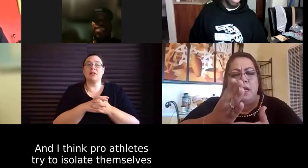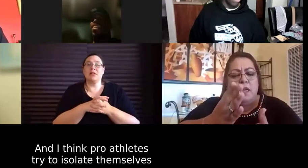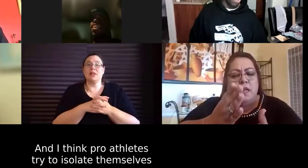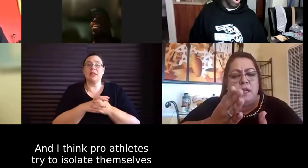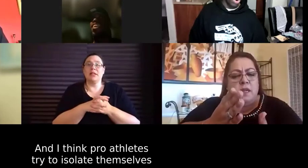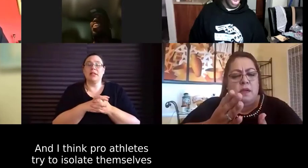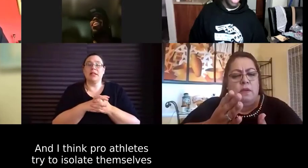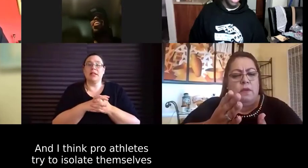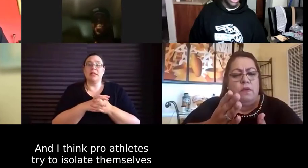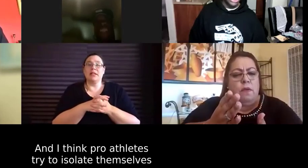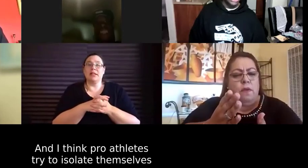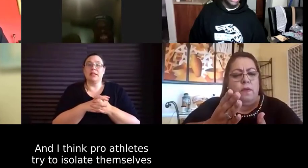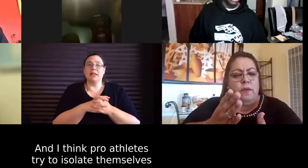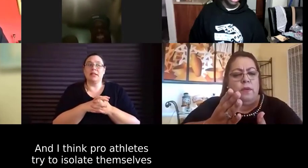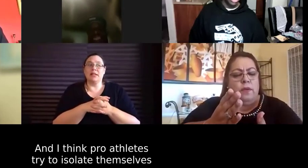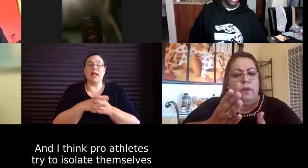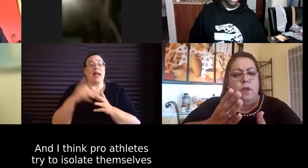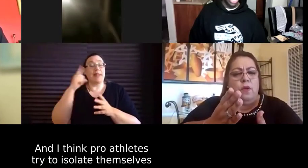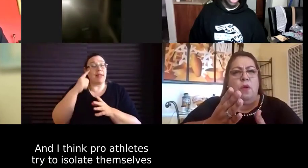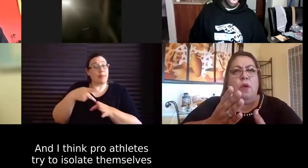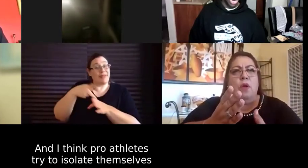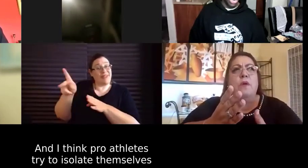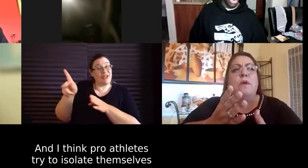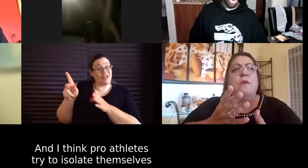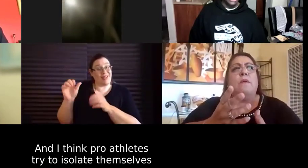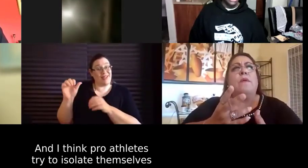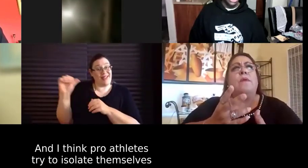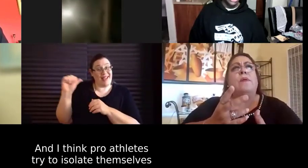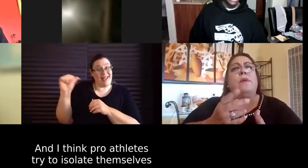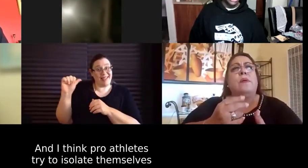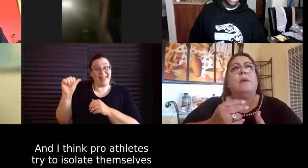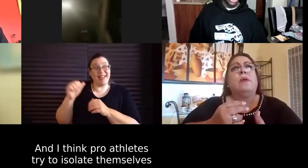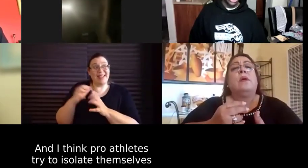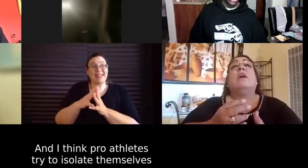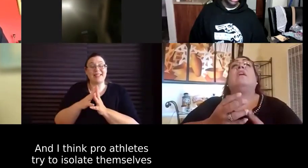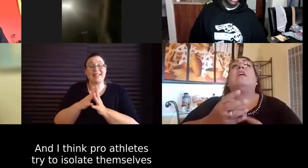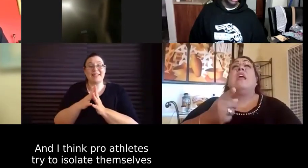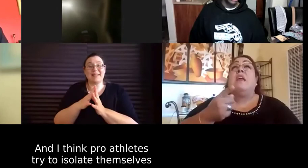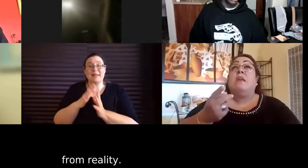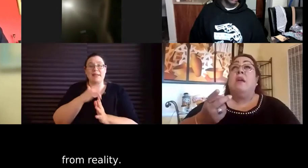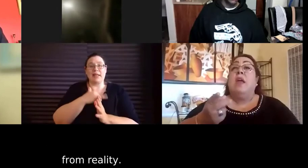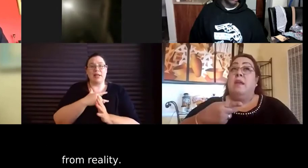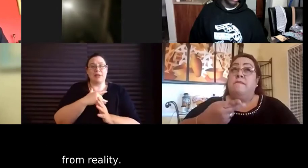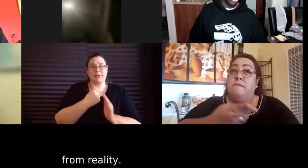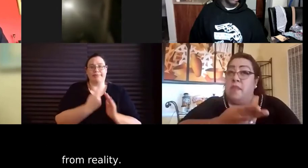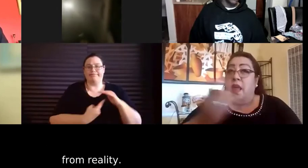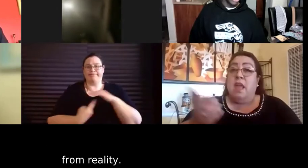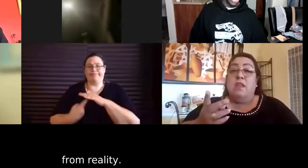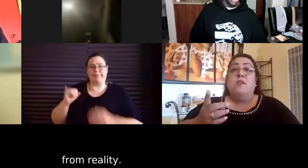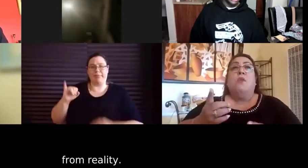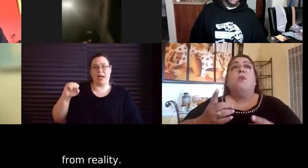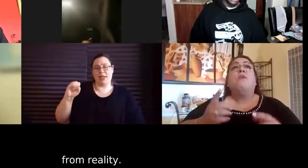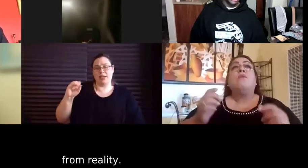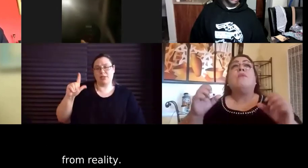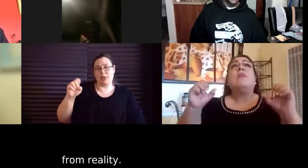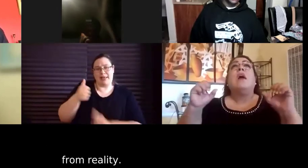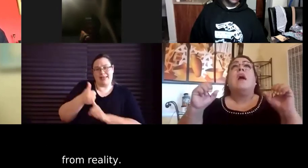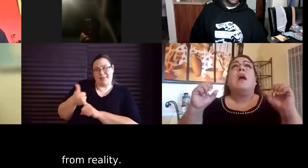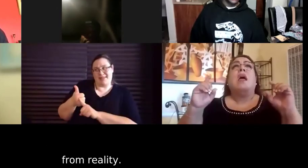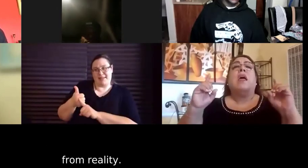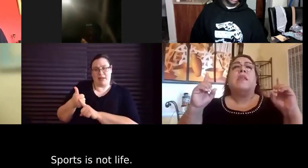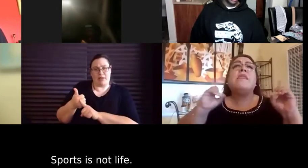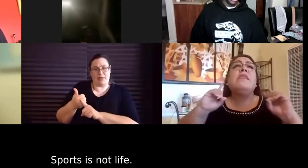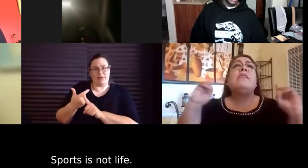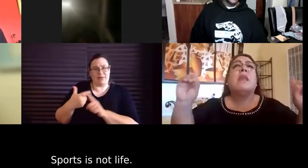I think pro athletes, you know, try to isolate themselves from reality and